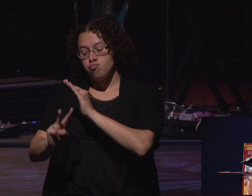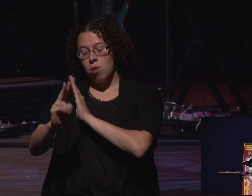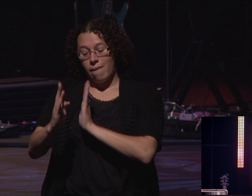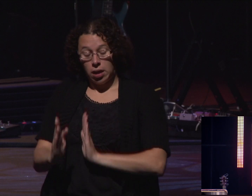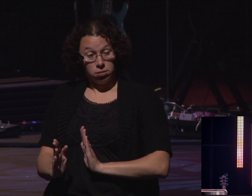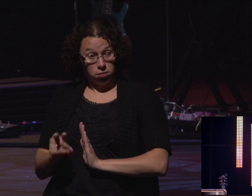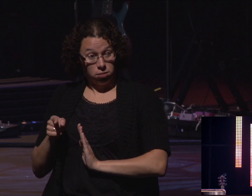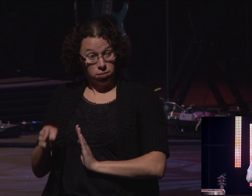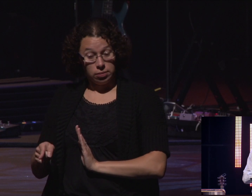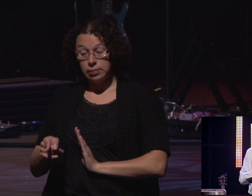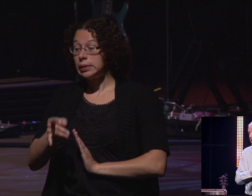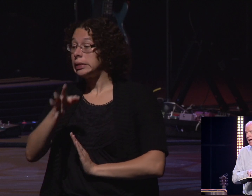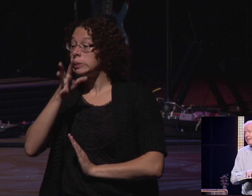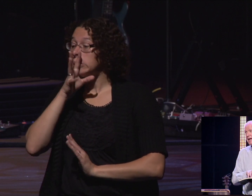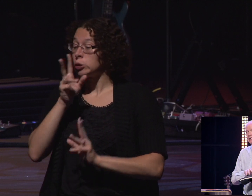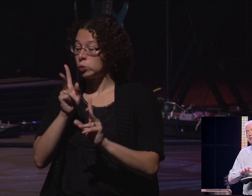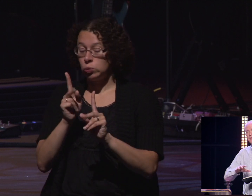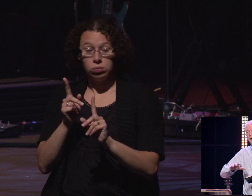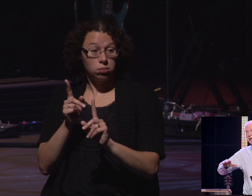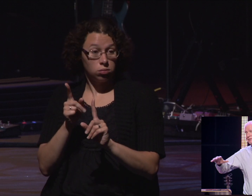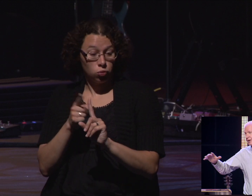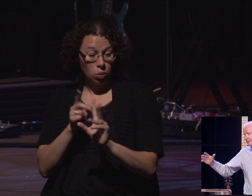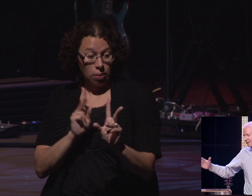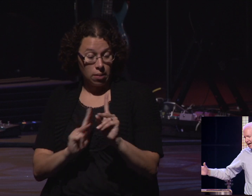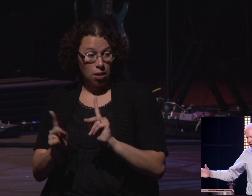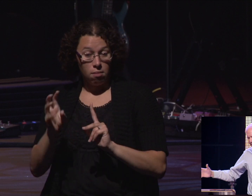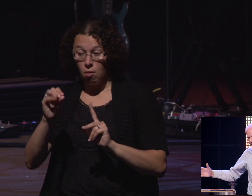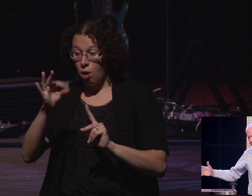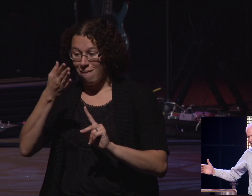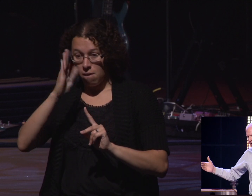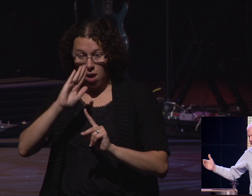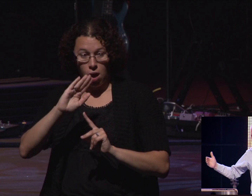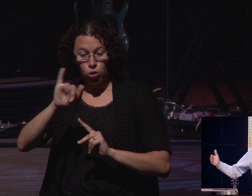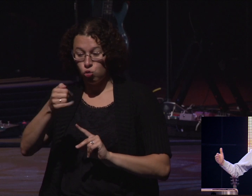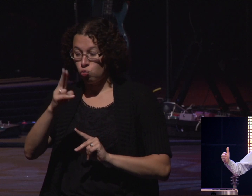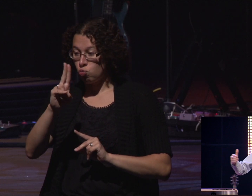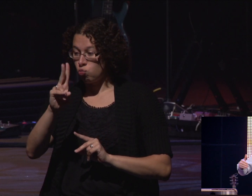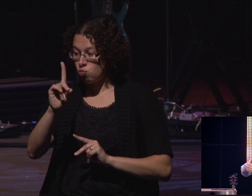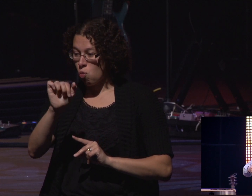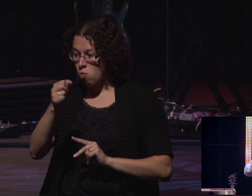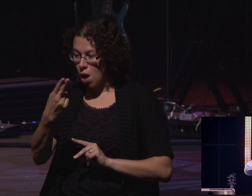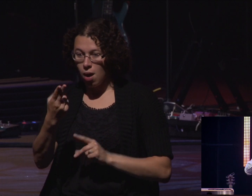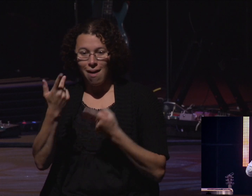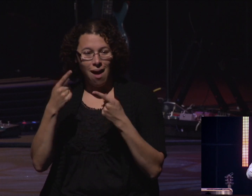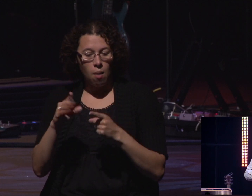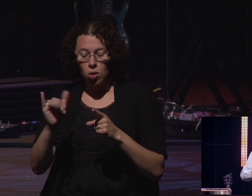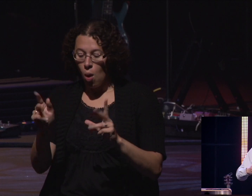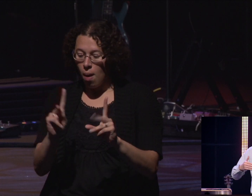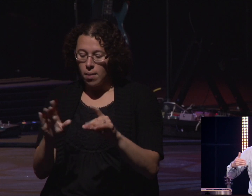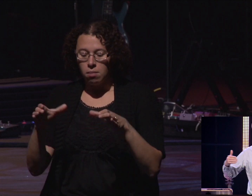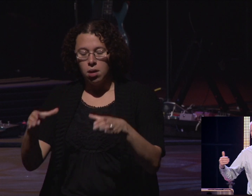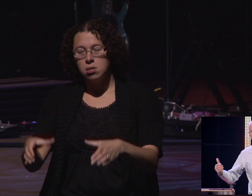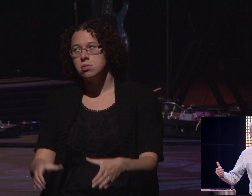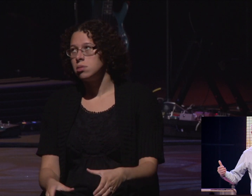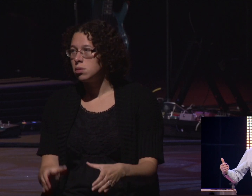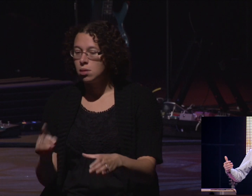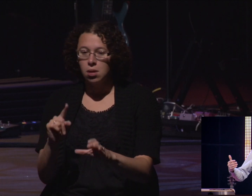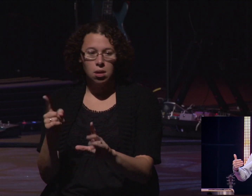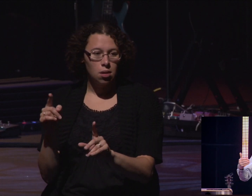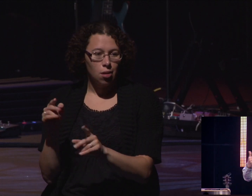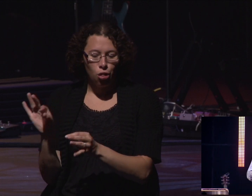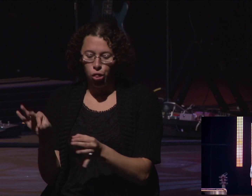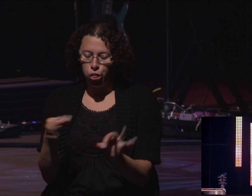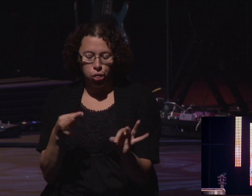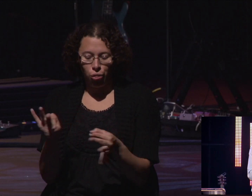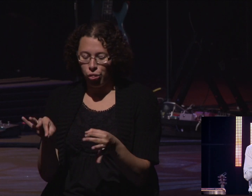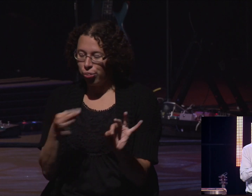of Judah, the people of God. And they had fallen from God in so many ways. They had turned away. They had taken on idolatry. They were worshiping so many other things.